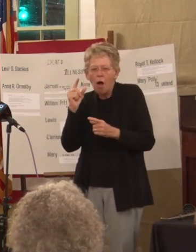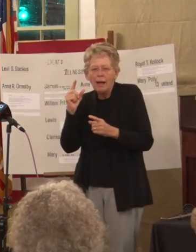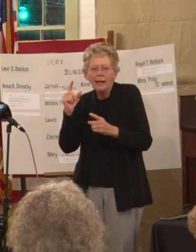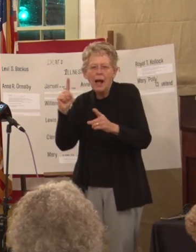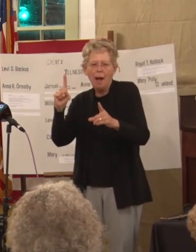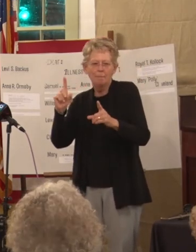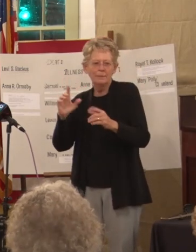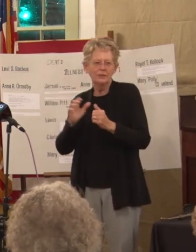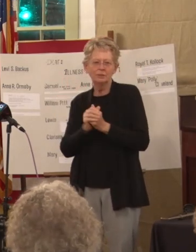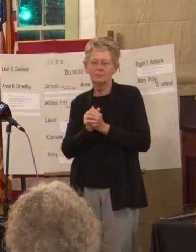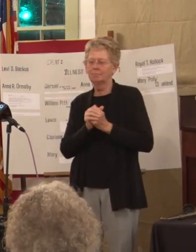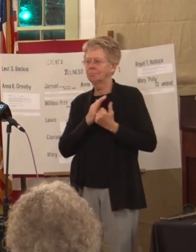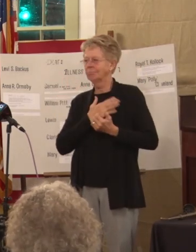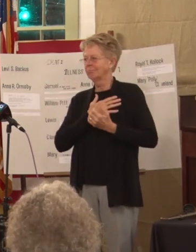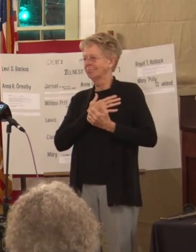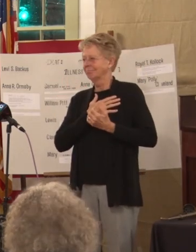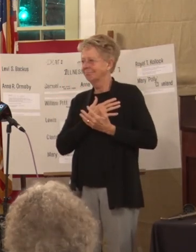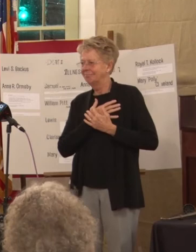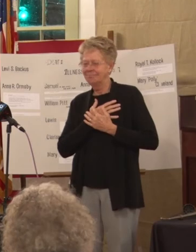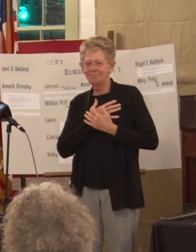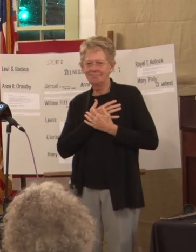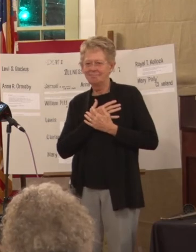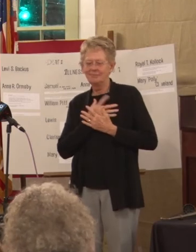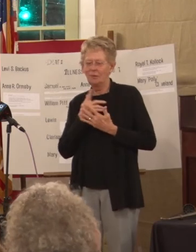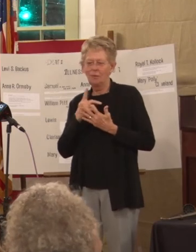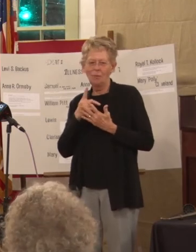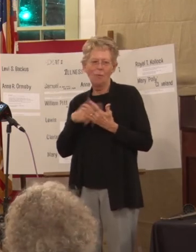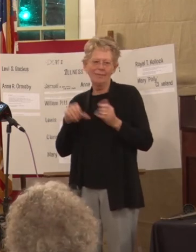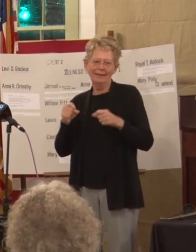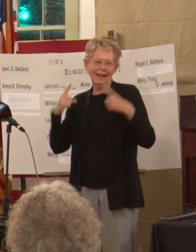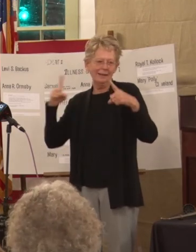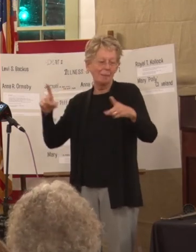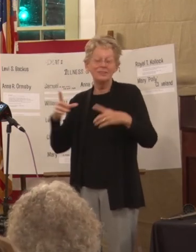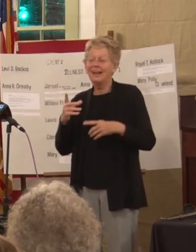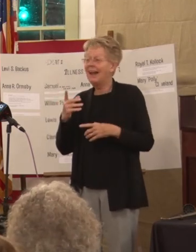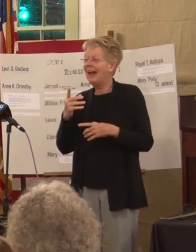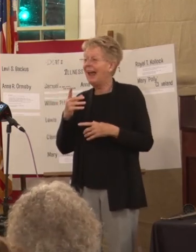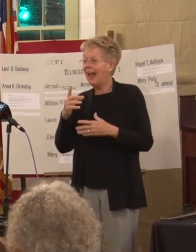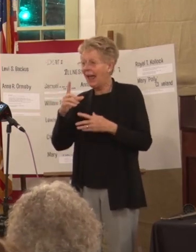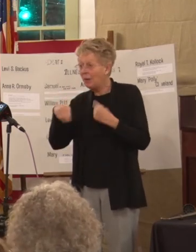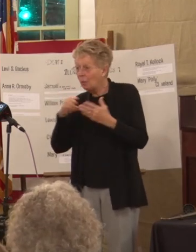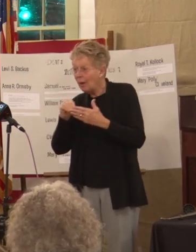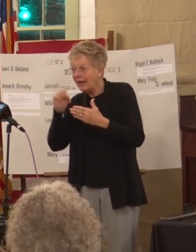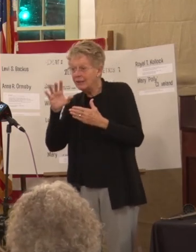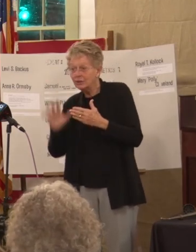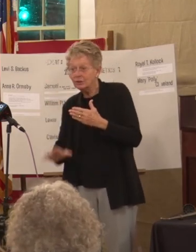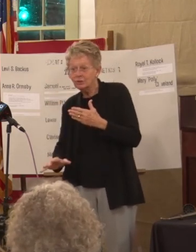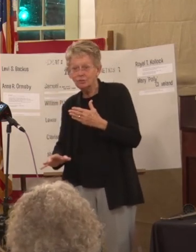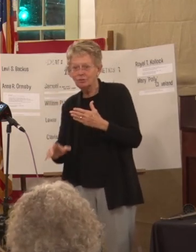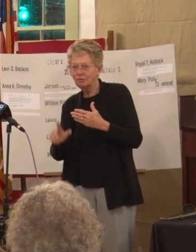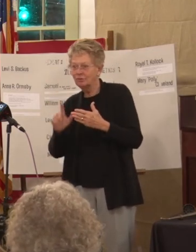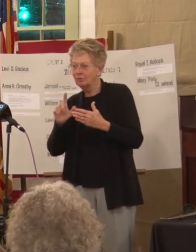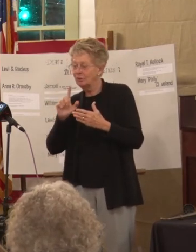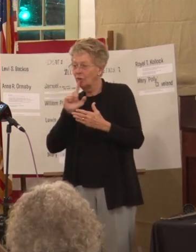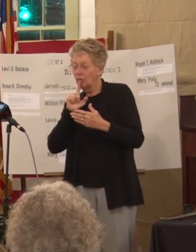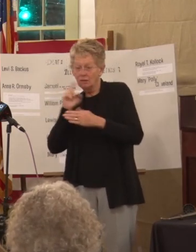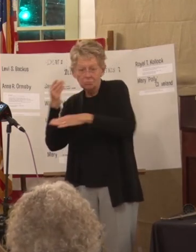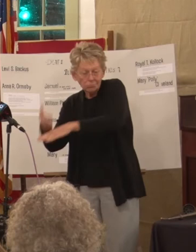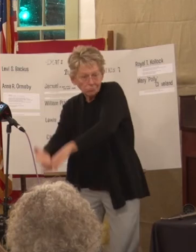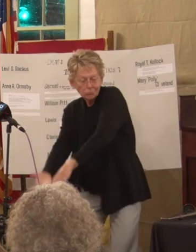did and could accomplish and when a student makes bounds leaps